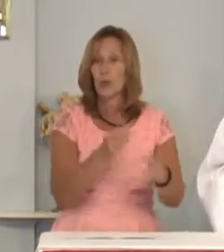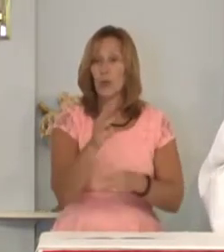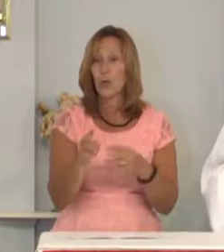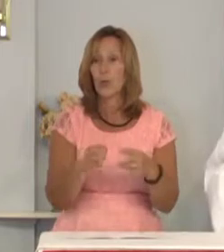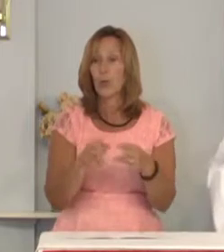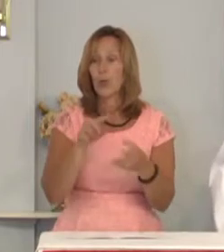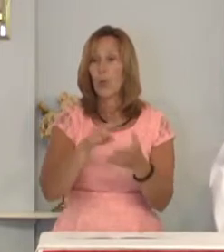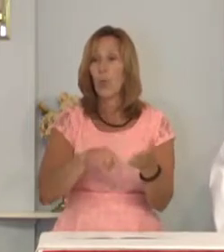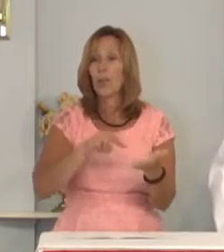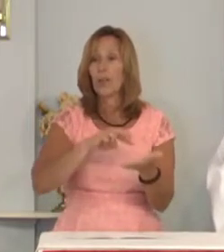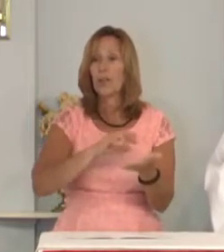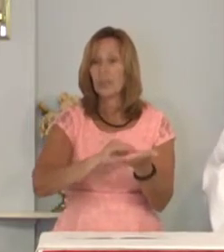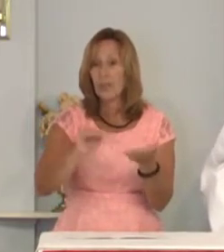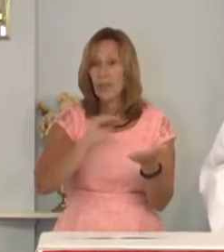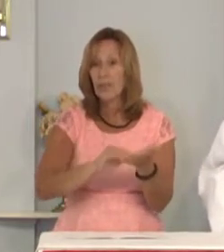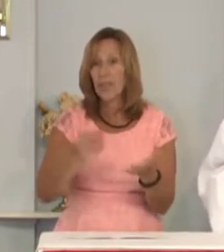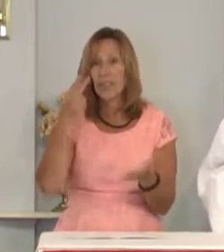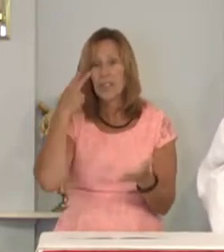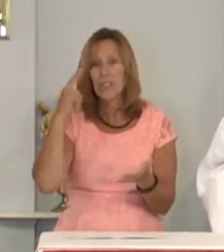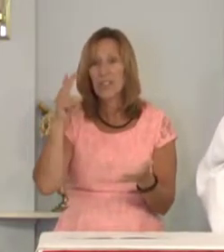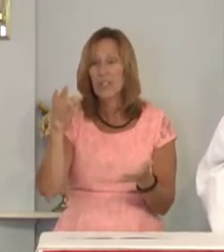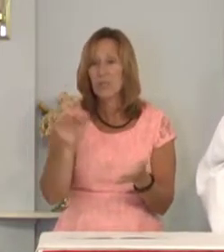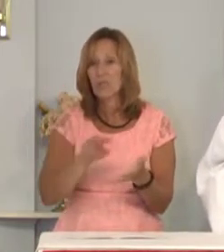what forgiveness looks like?